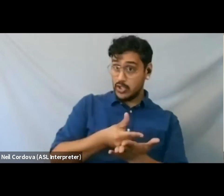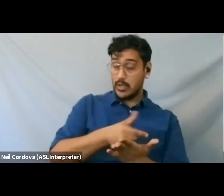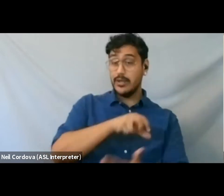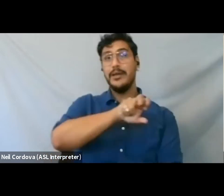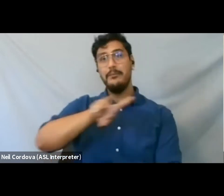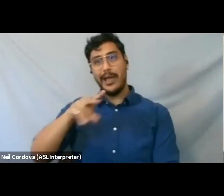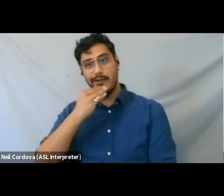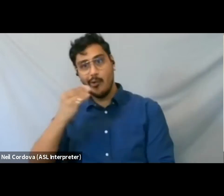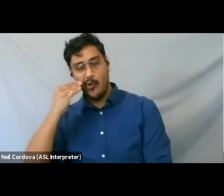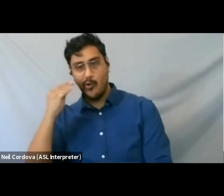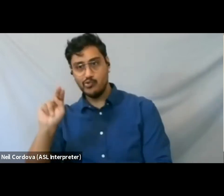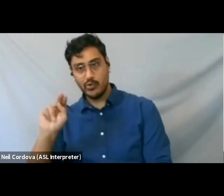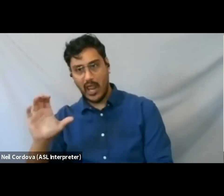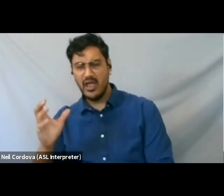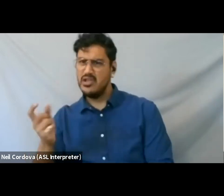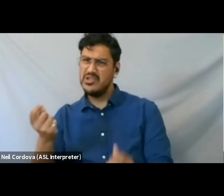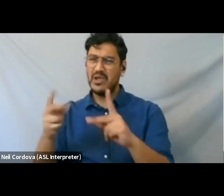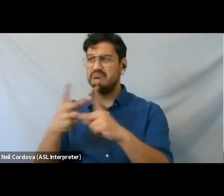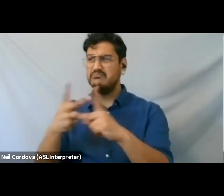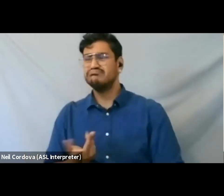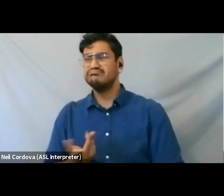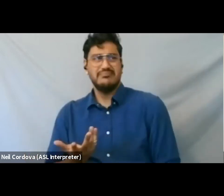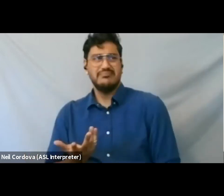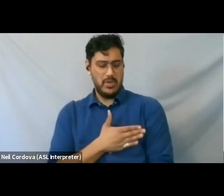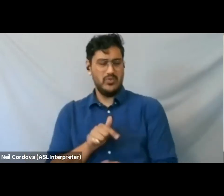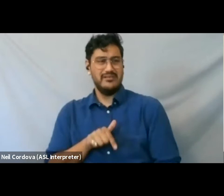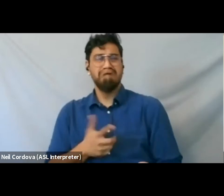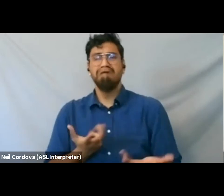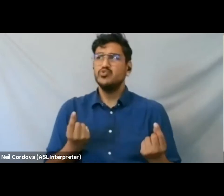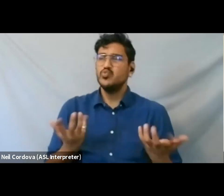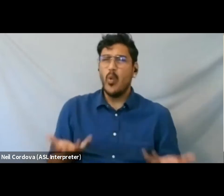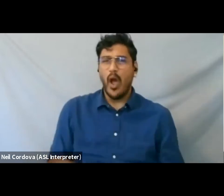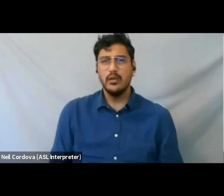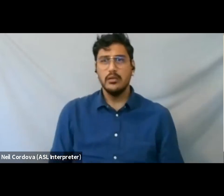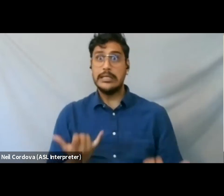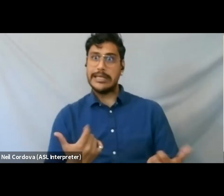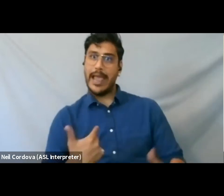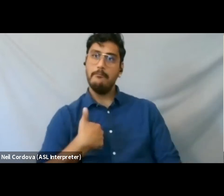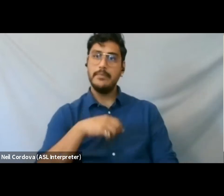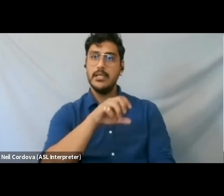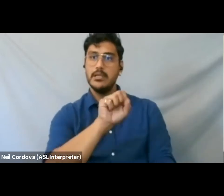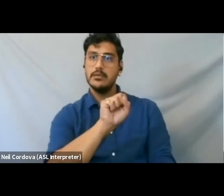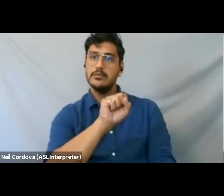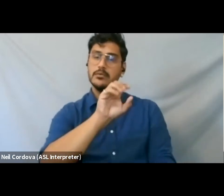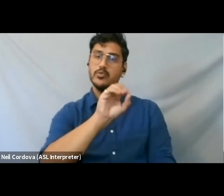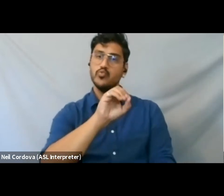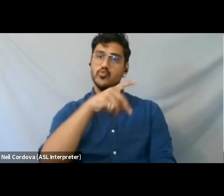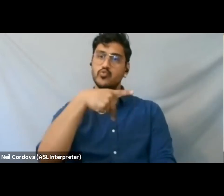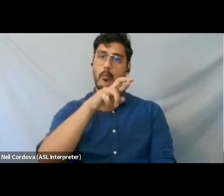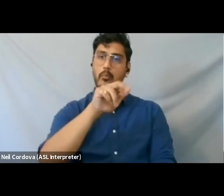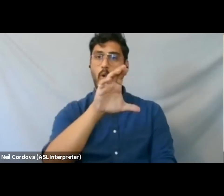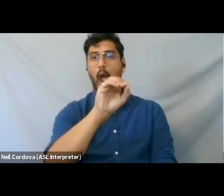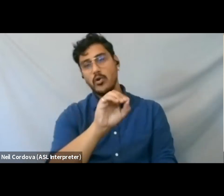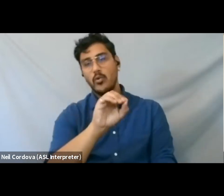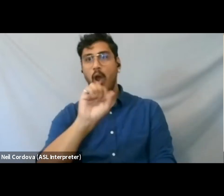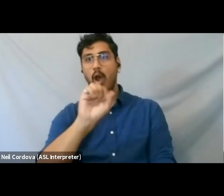trying to figure out what could I do with my music? What could I do as an operatic soprano that a million other operatic sopranos couldn't do better than me?